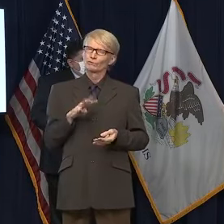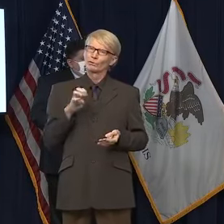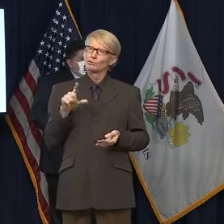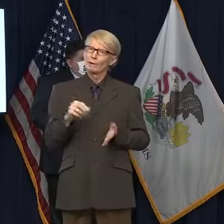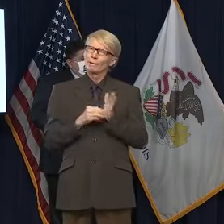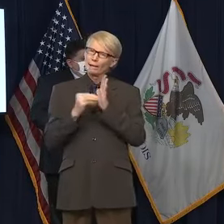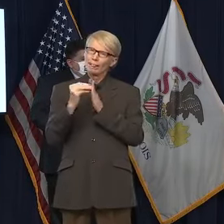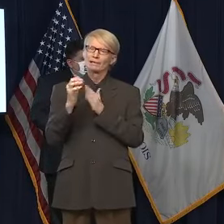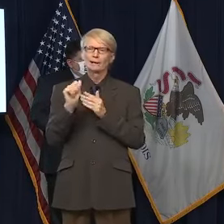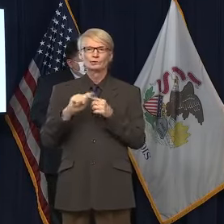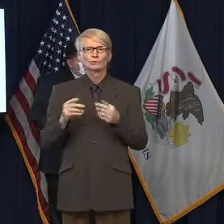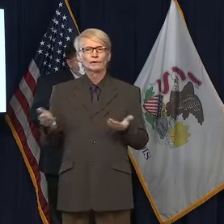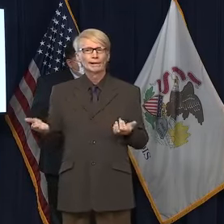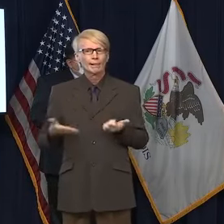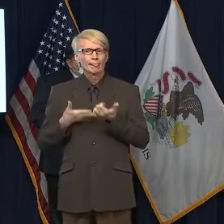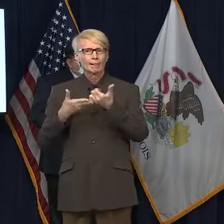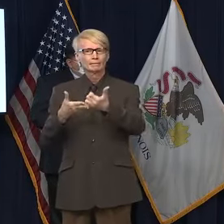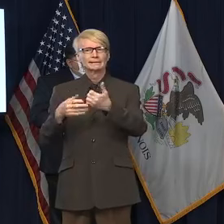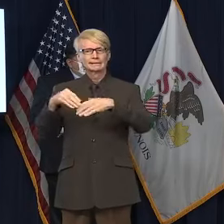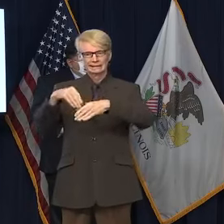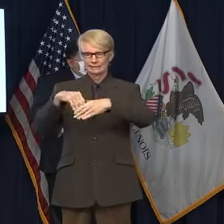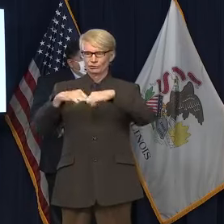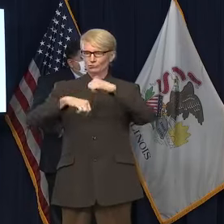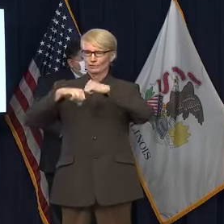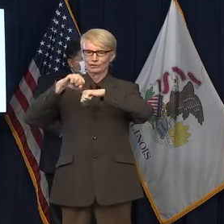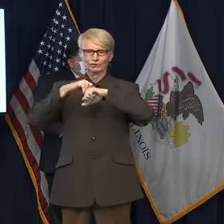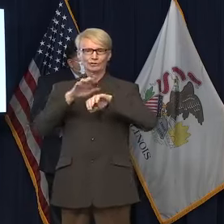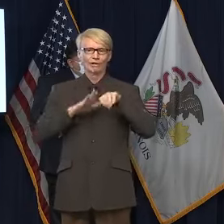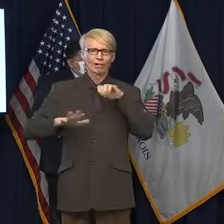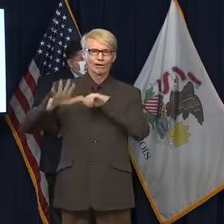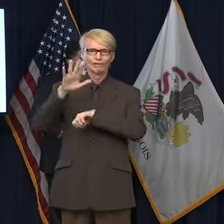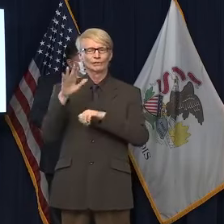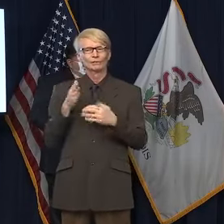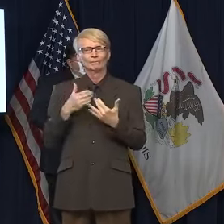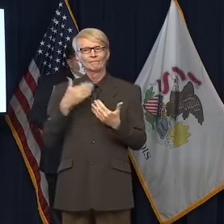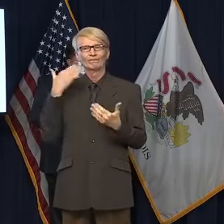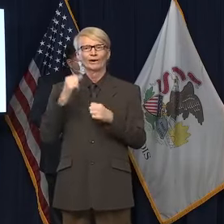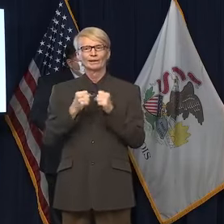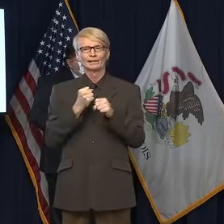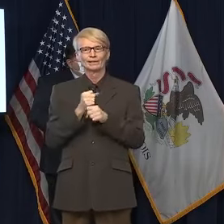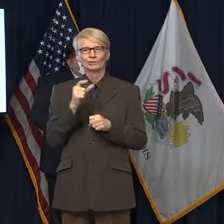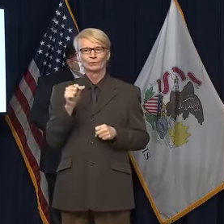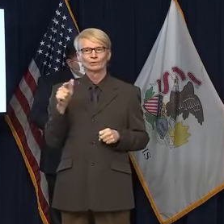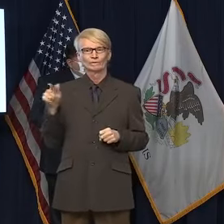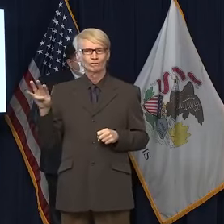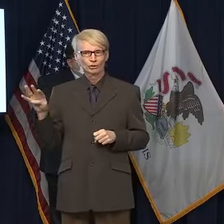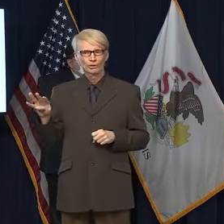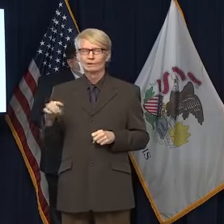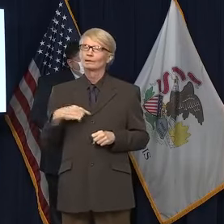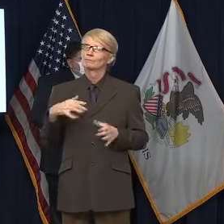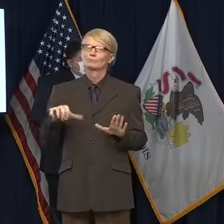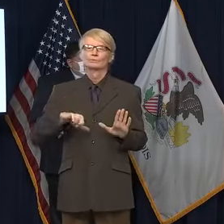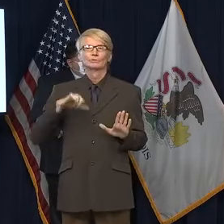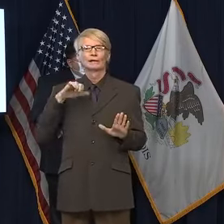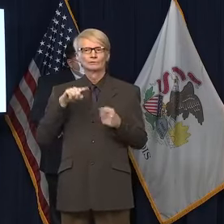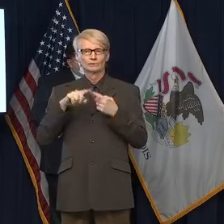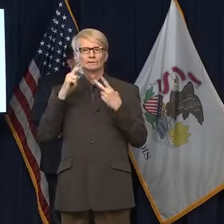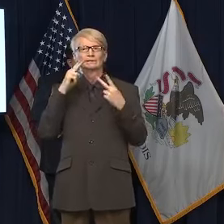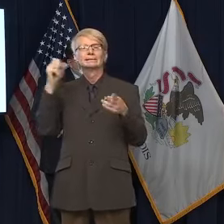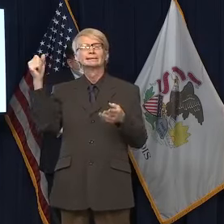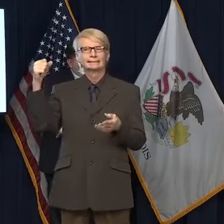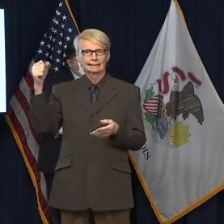universal access to broadband infrastructure by 2024. I'm proud to report that we are well on our way toward this goal.